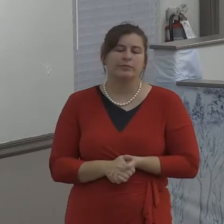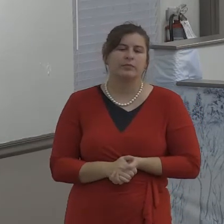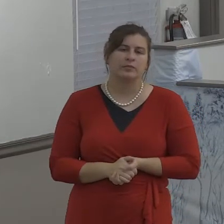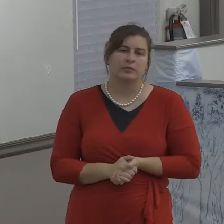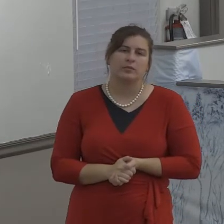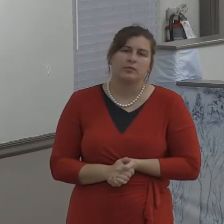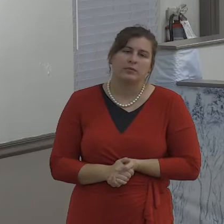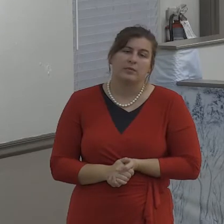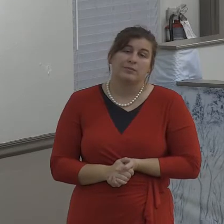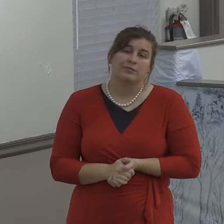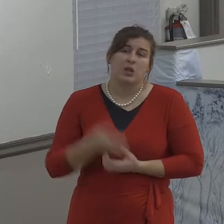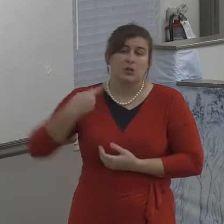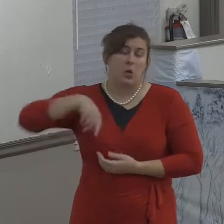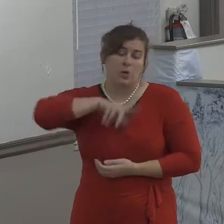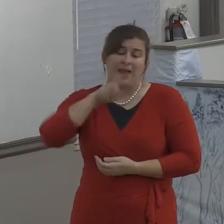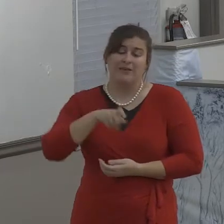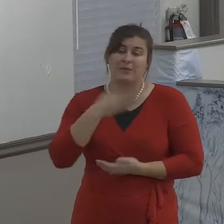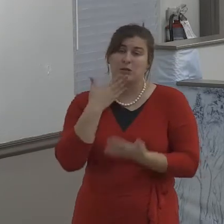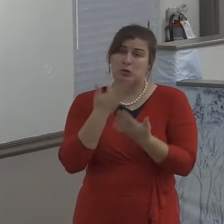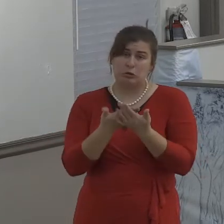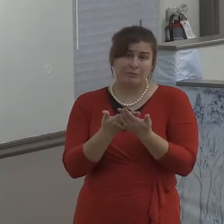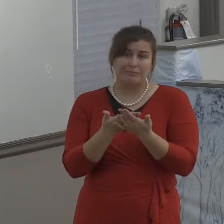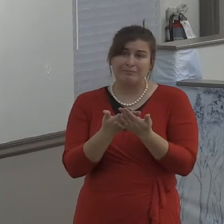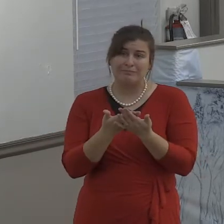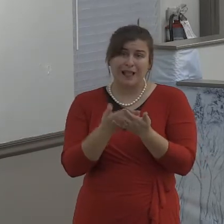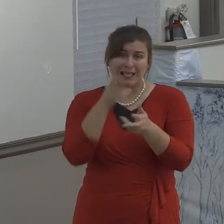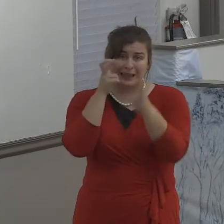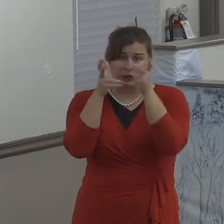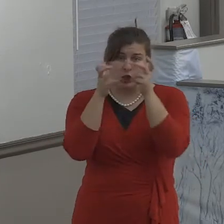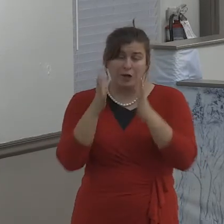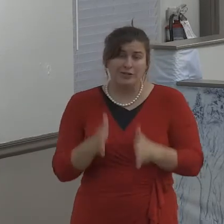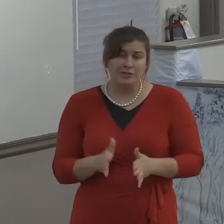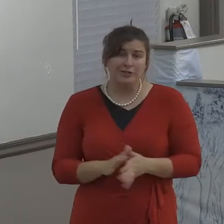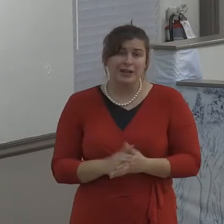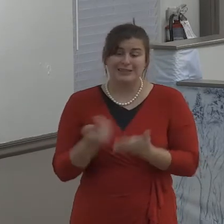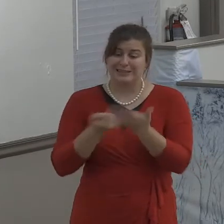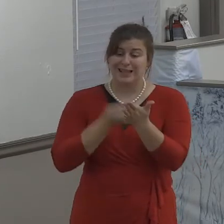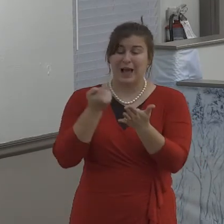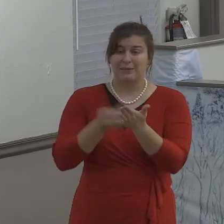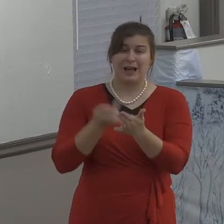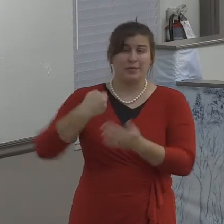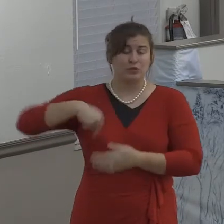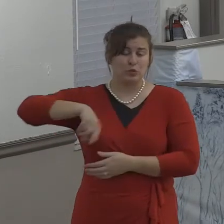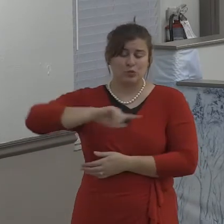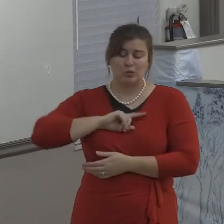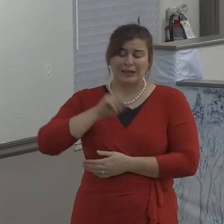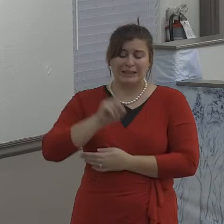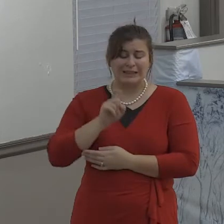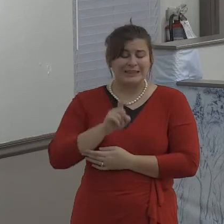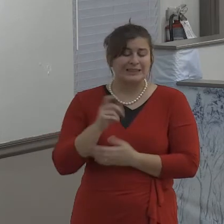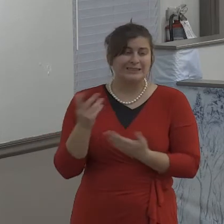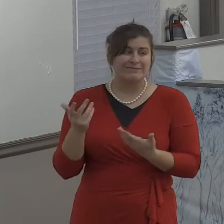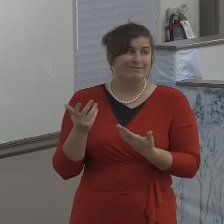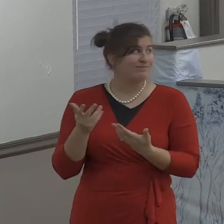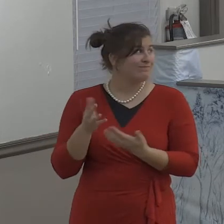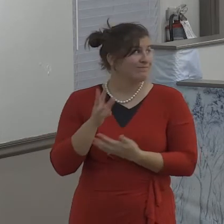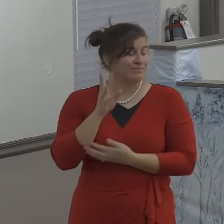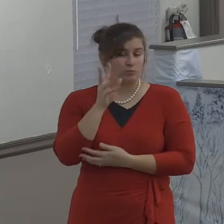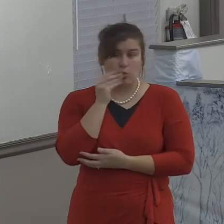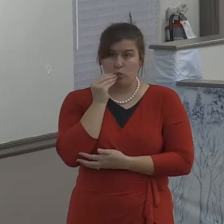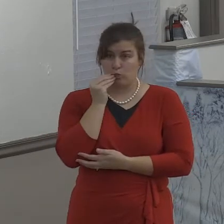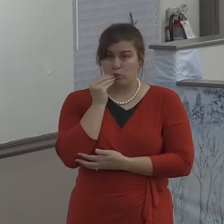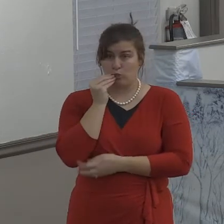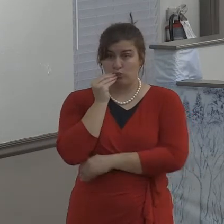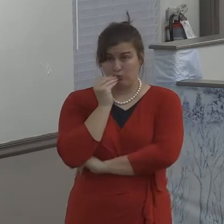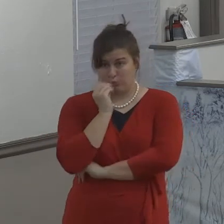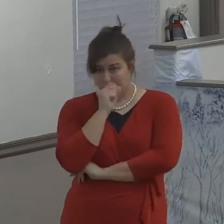Let's use the truth, not like a weapon, but use the truth in love. To be courteous